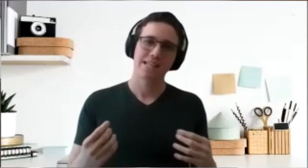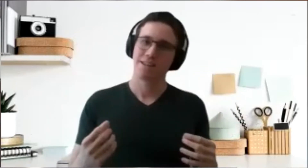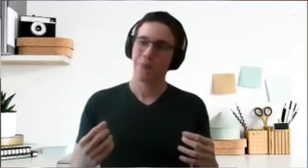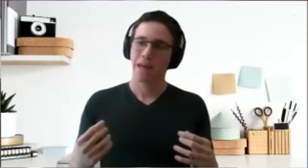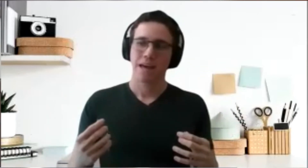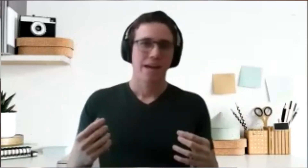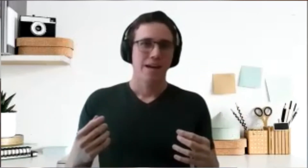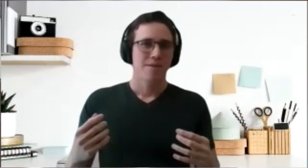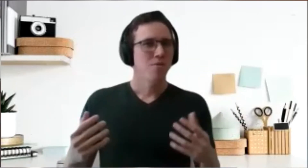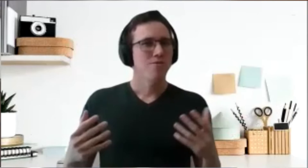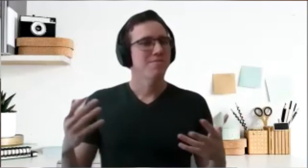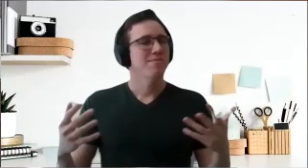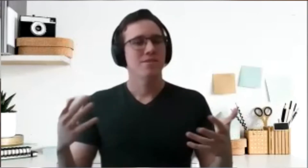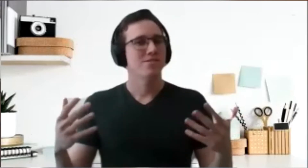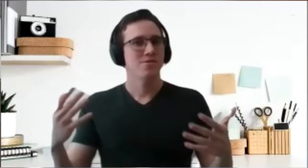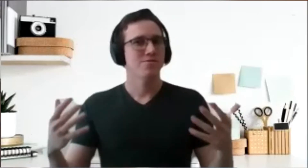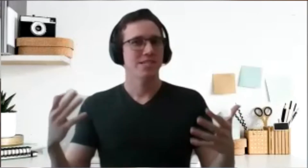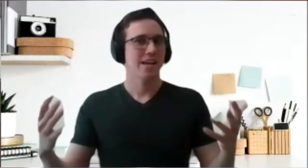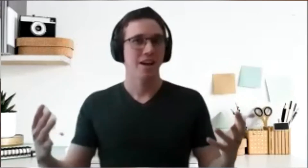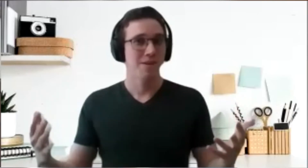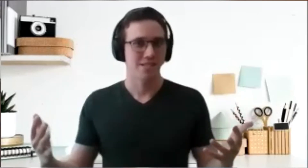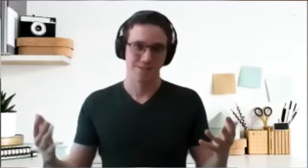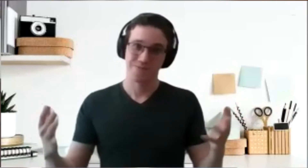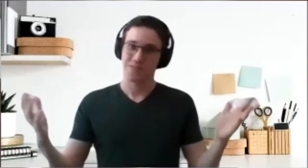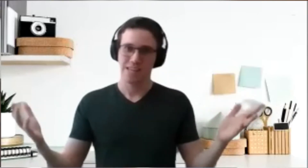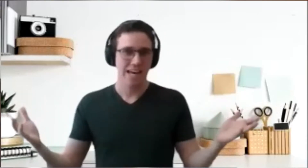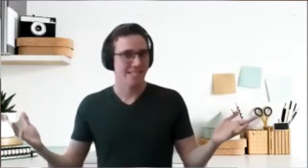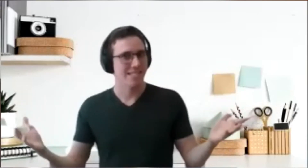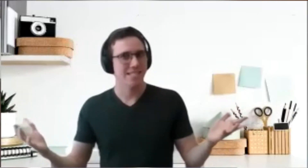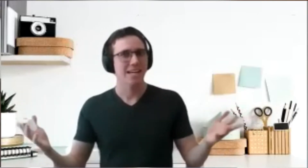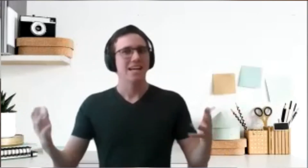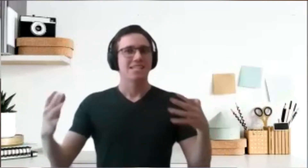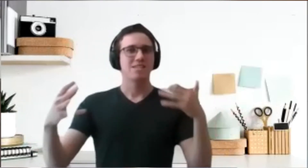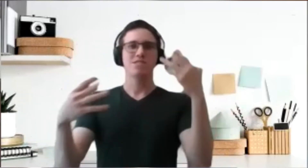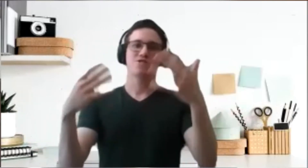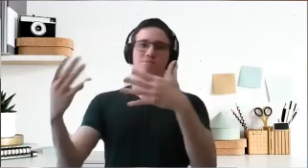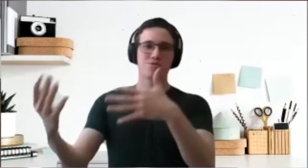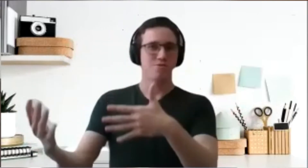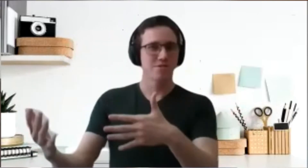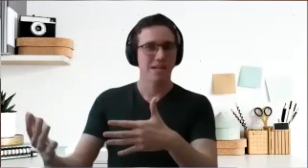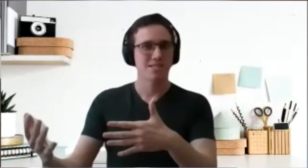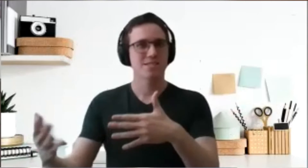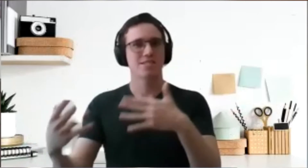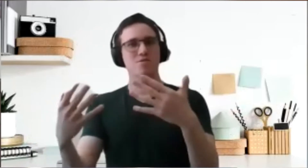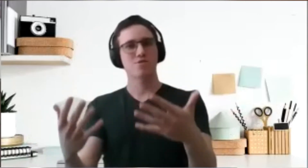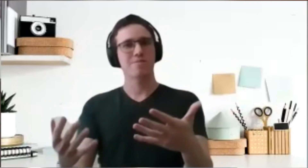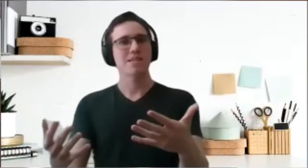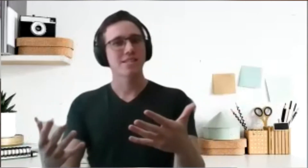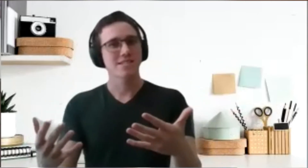that most members don't really care much. Yes, it's like they want to come to Toastmasters and go to the meetings